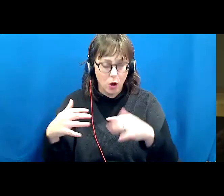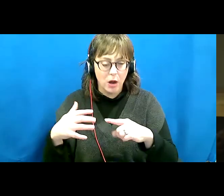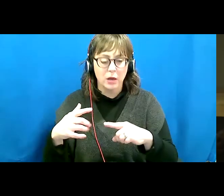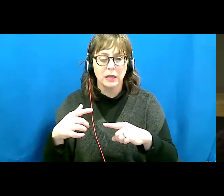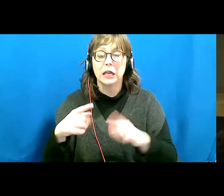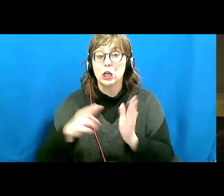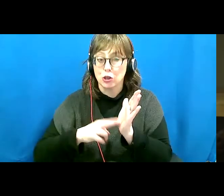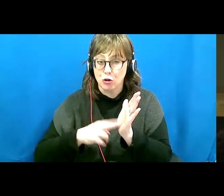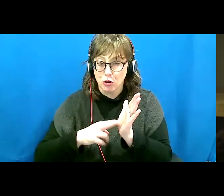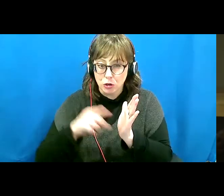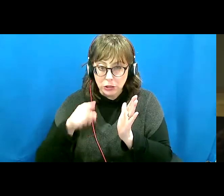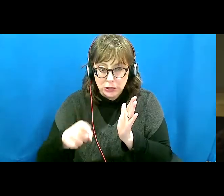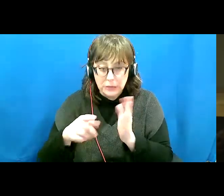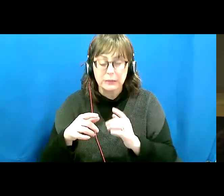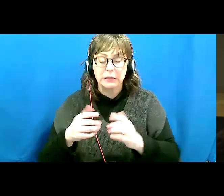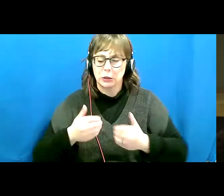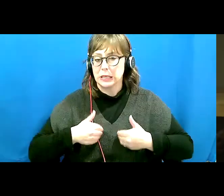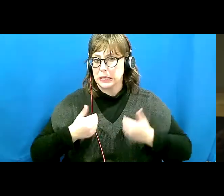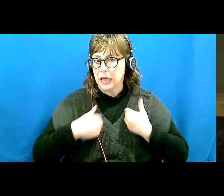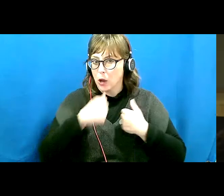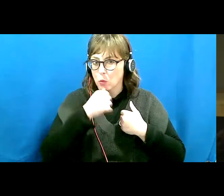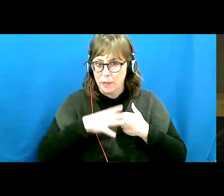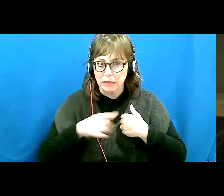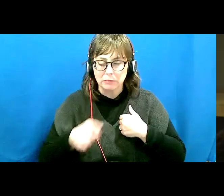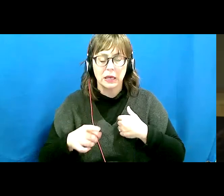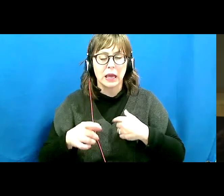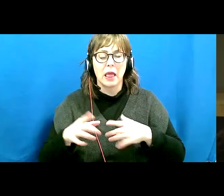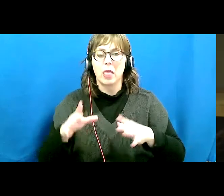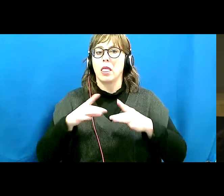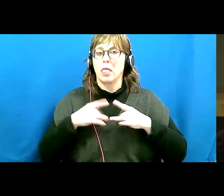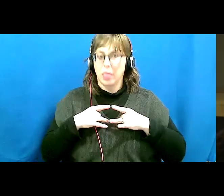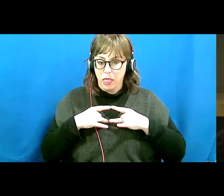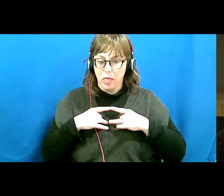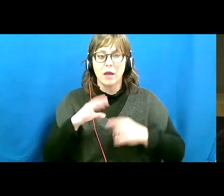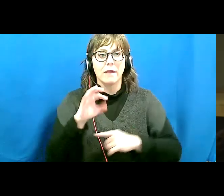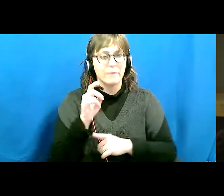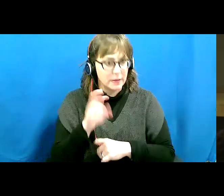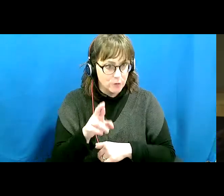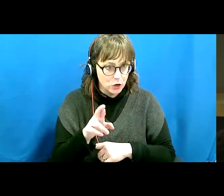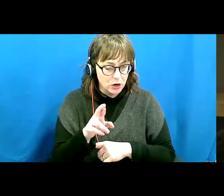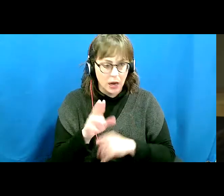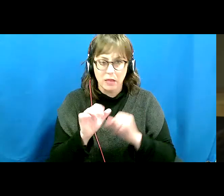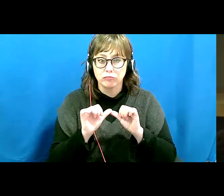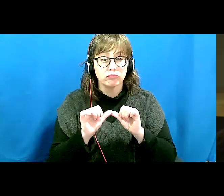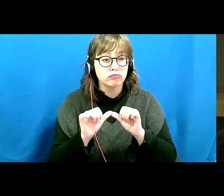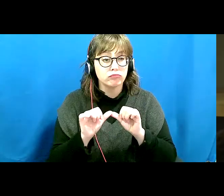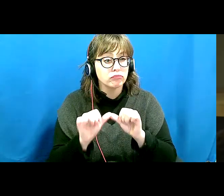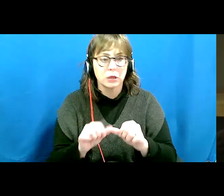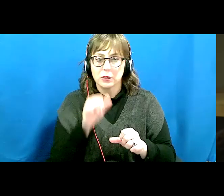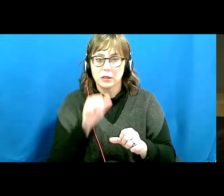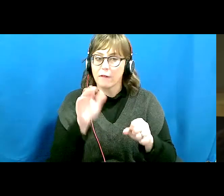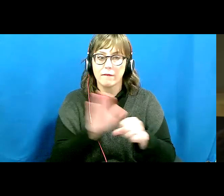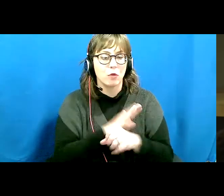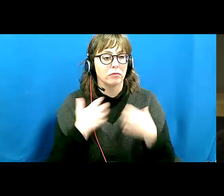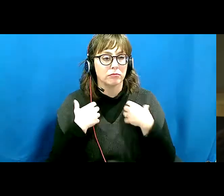nursing when she was a young woman, and she never got over that fever either. And so she had